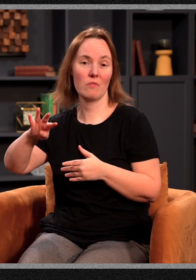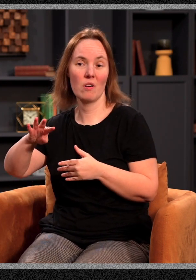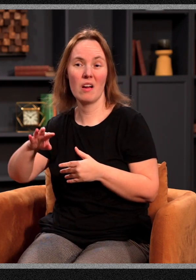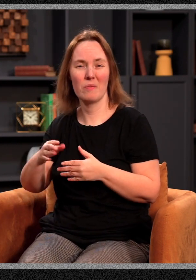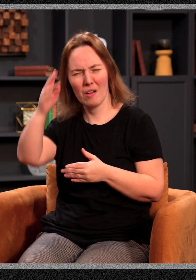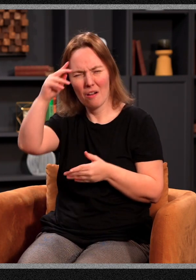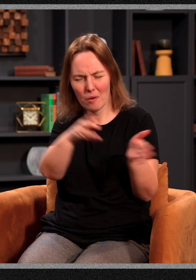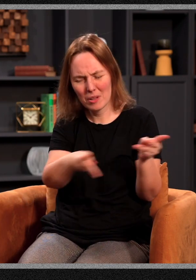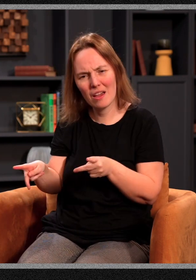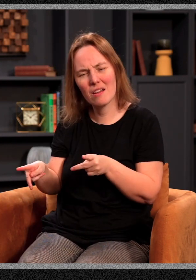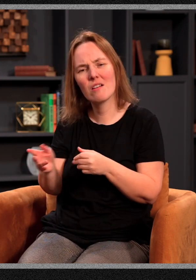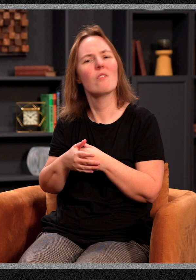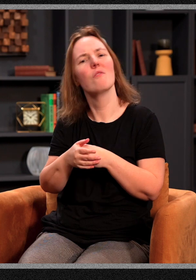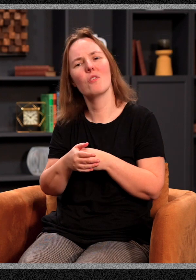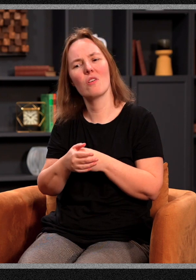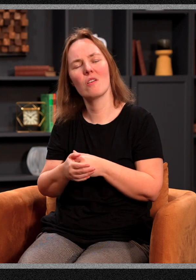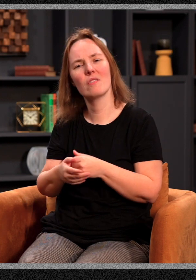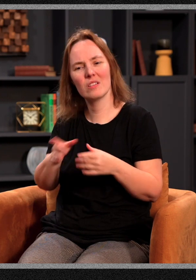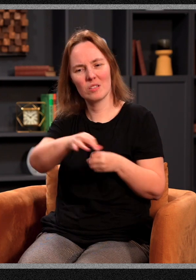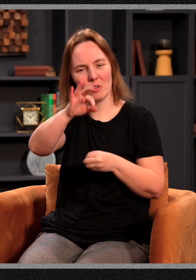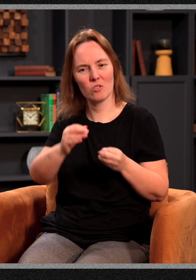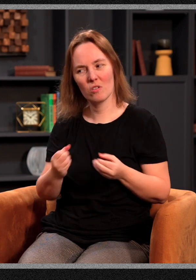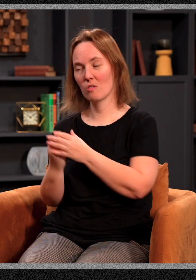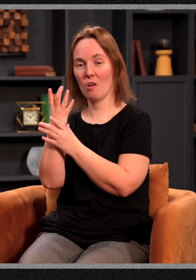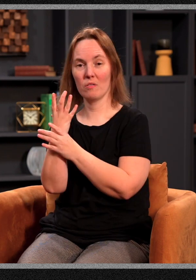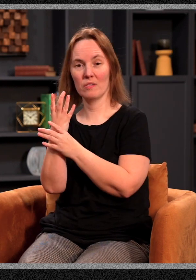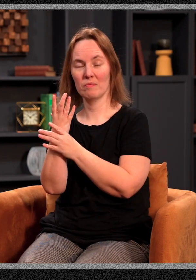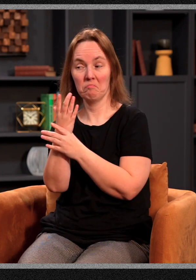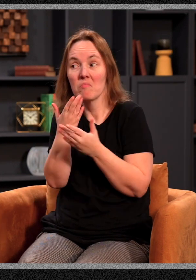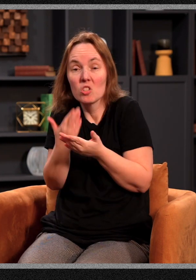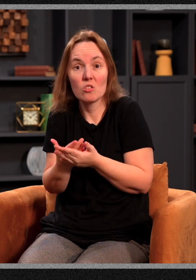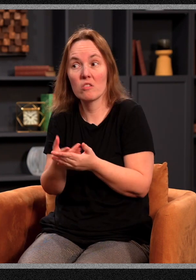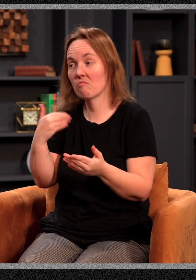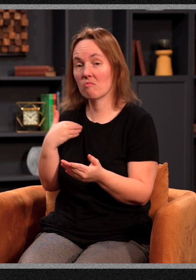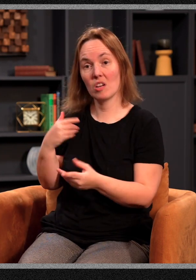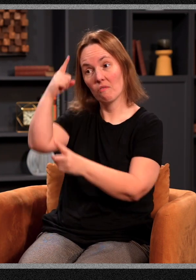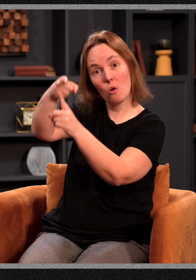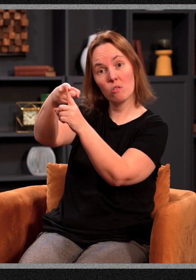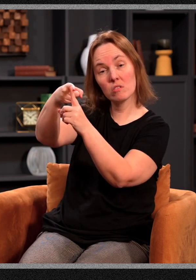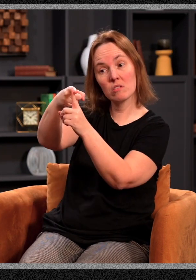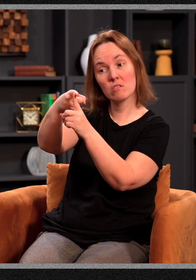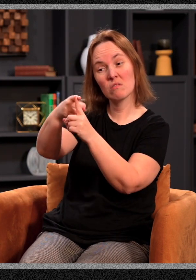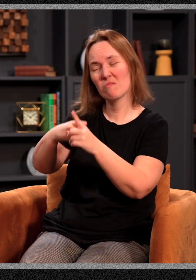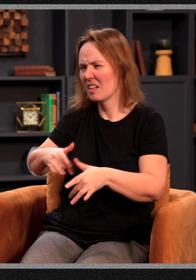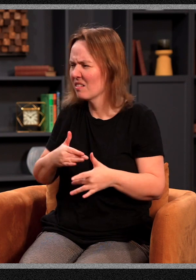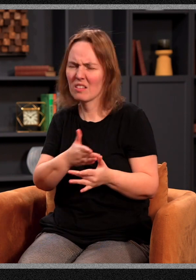spiritual growth. It's a good thing to have goals. It's a good thing to have a sense of direction, what we feel to give ourselves, our time, our